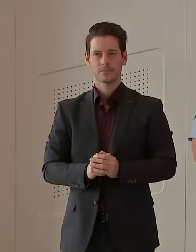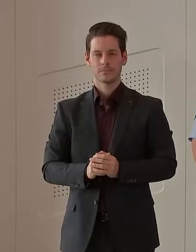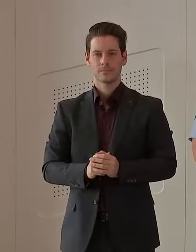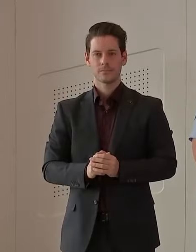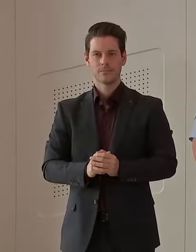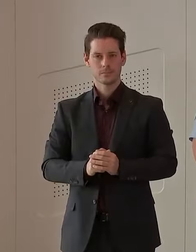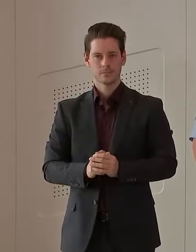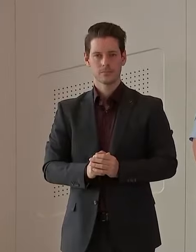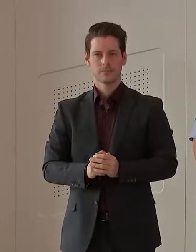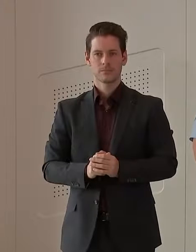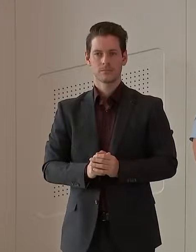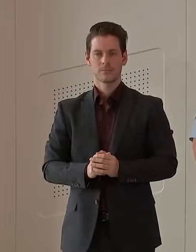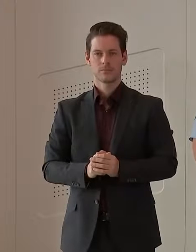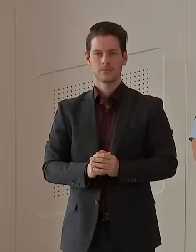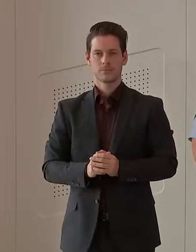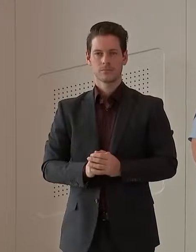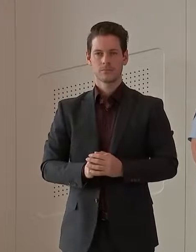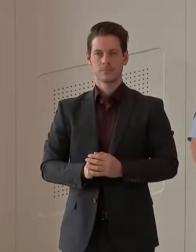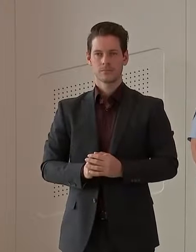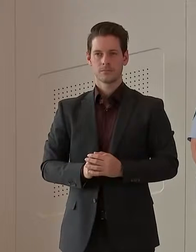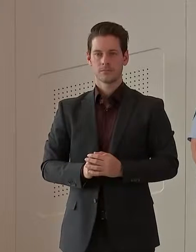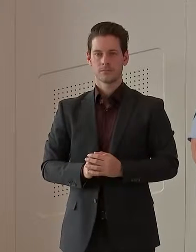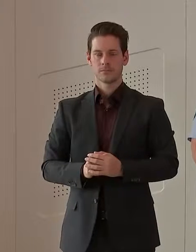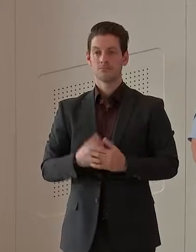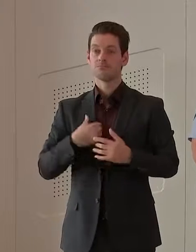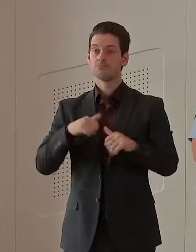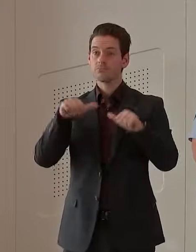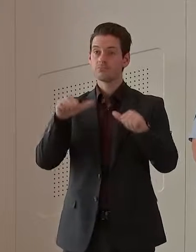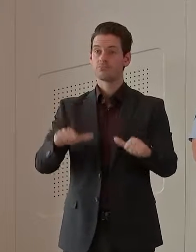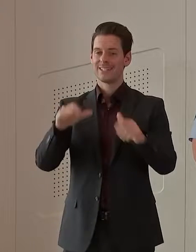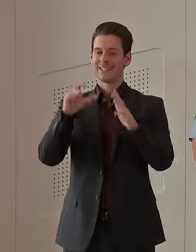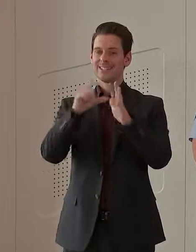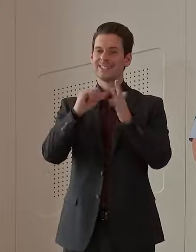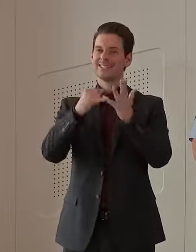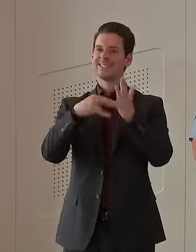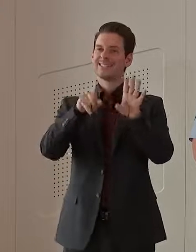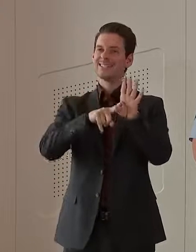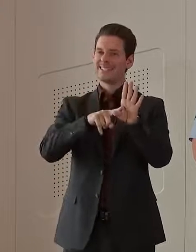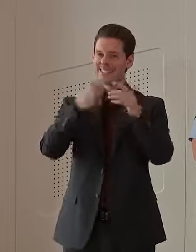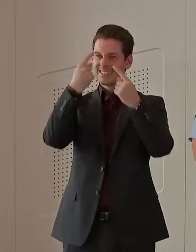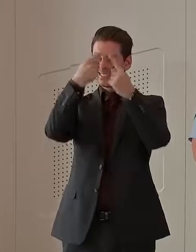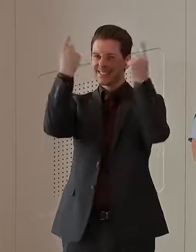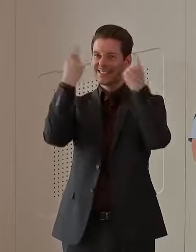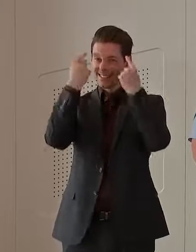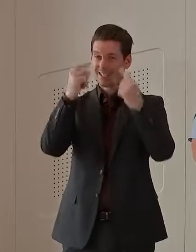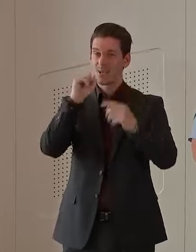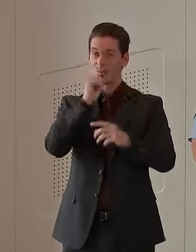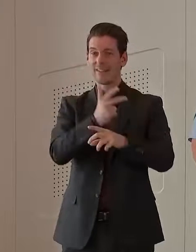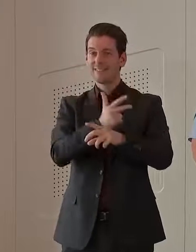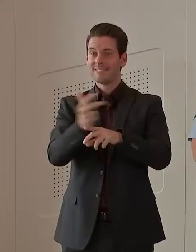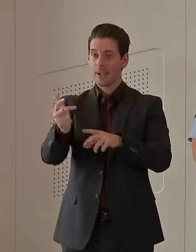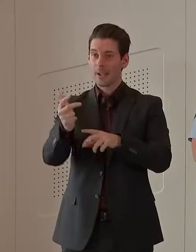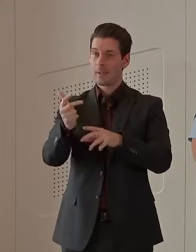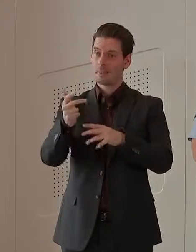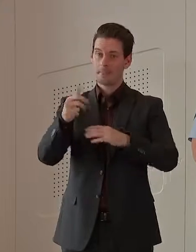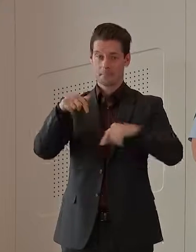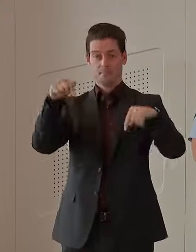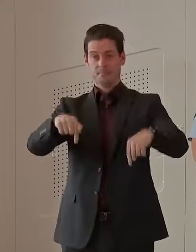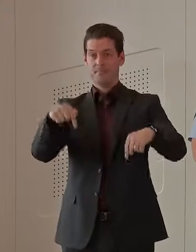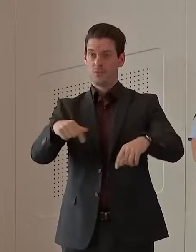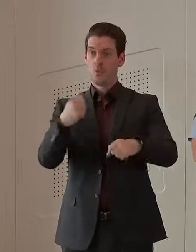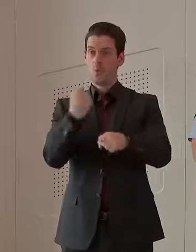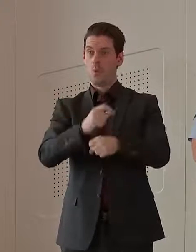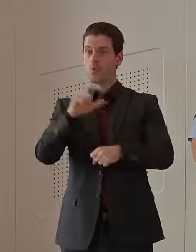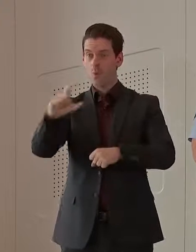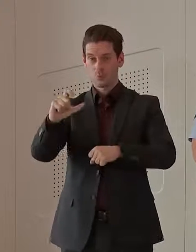confirmation that Disney will be filming a new production here